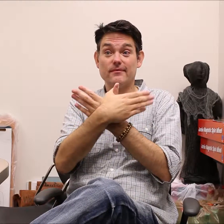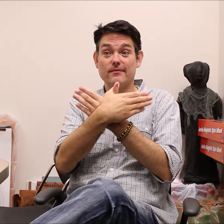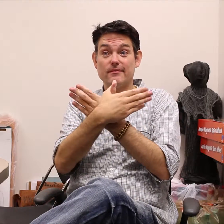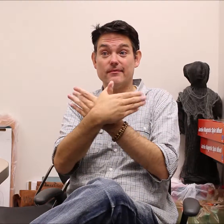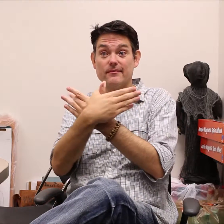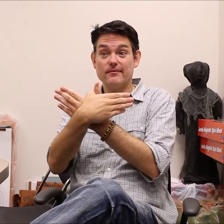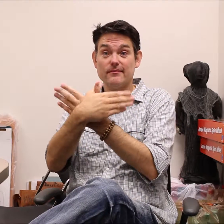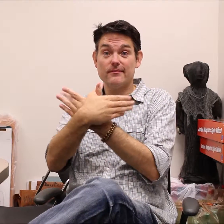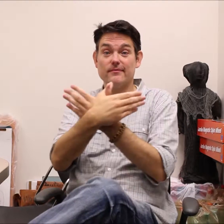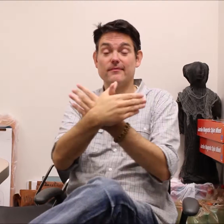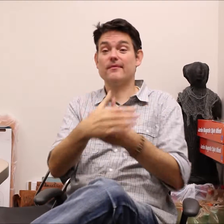Butterfly.